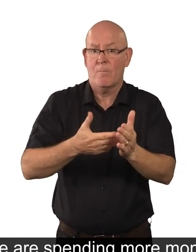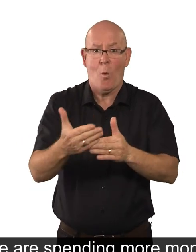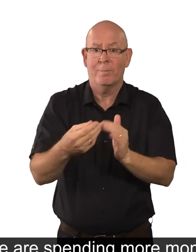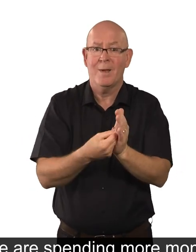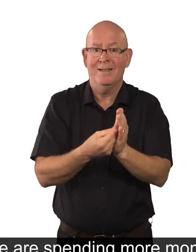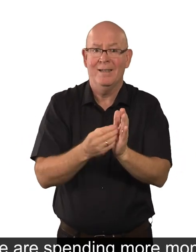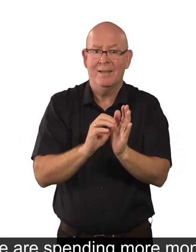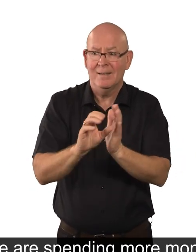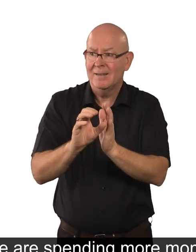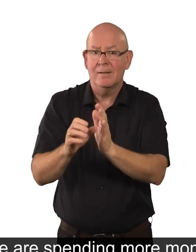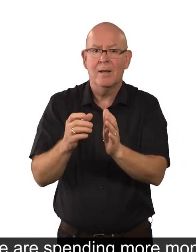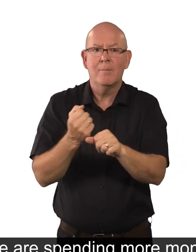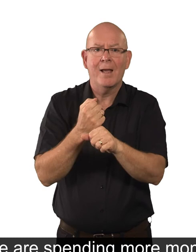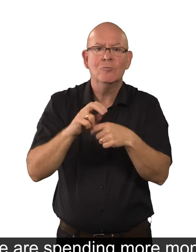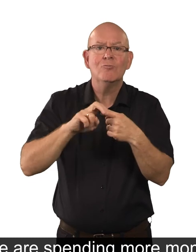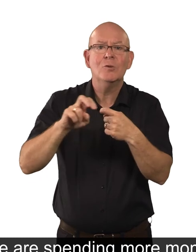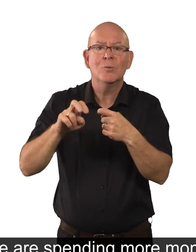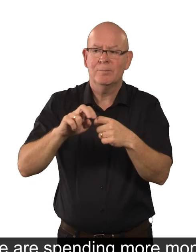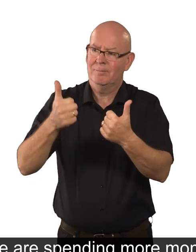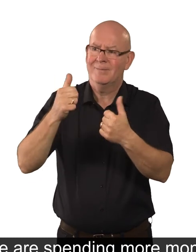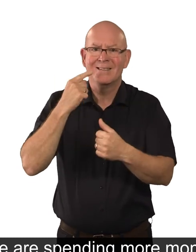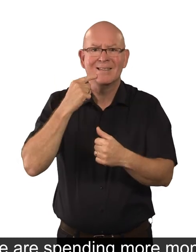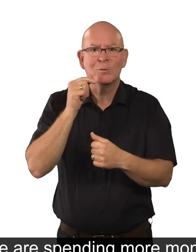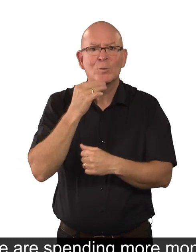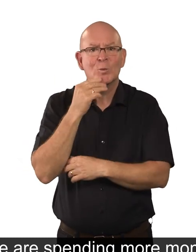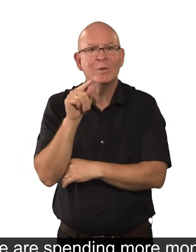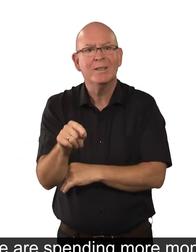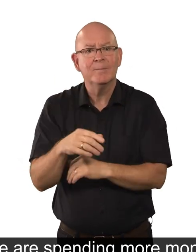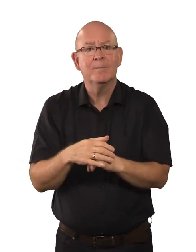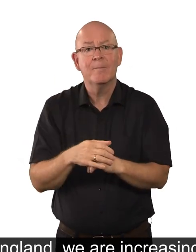We are spending more money on making transport easier to use.